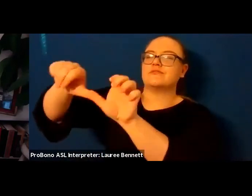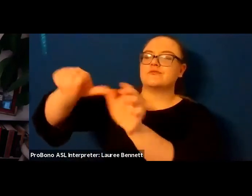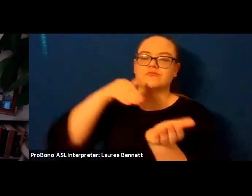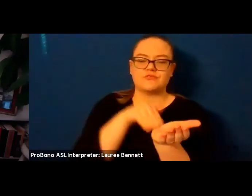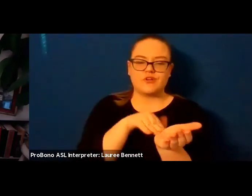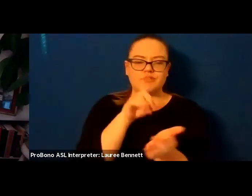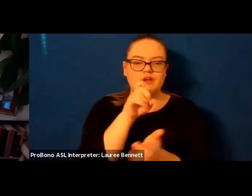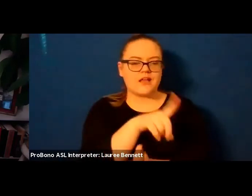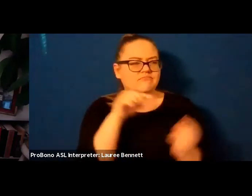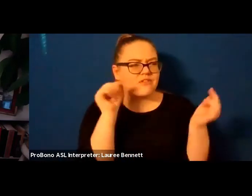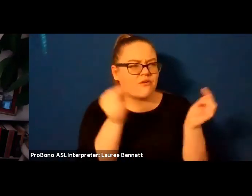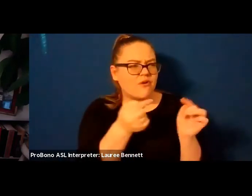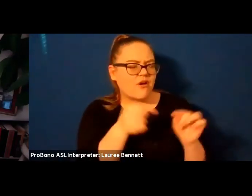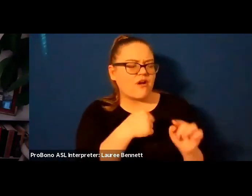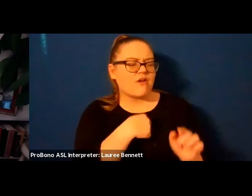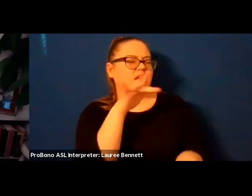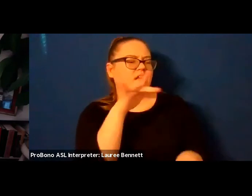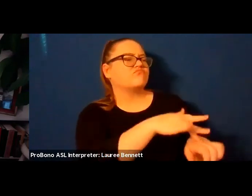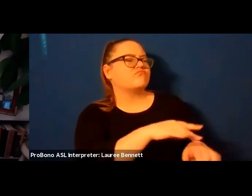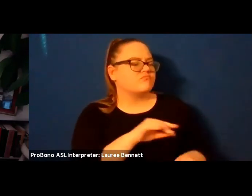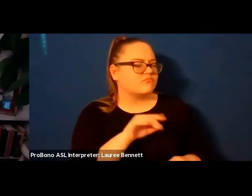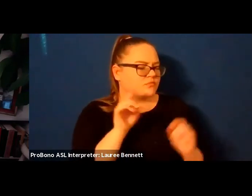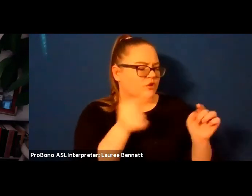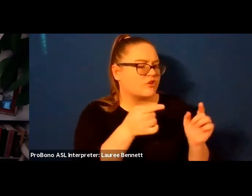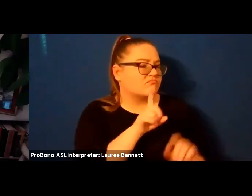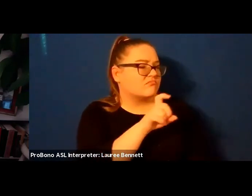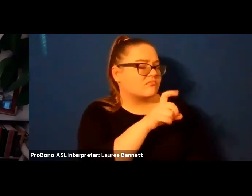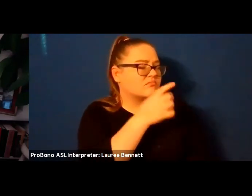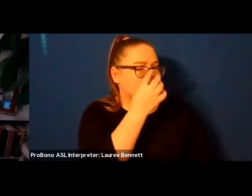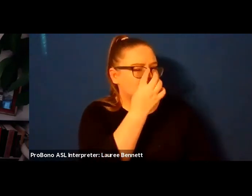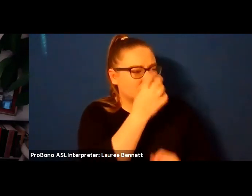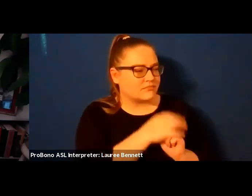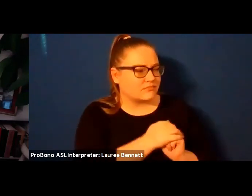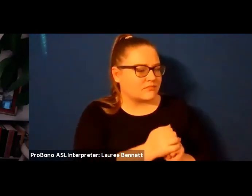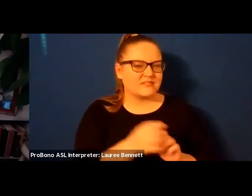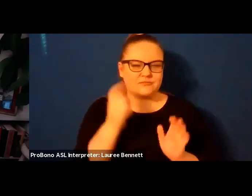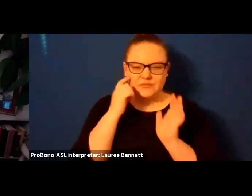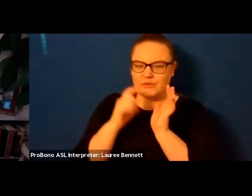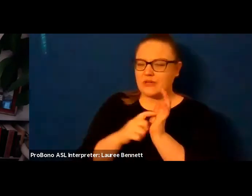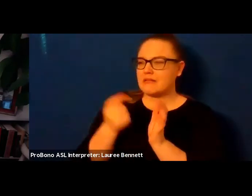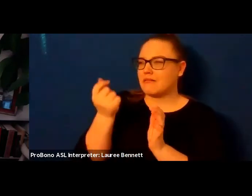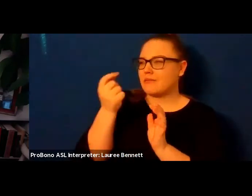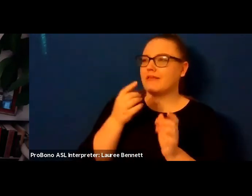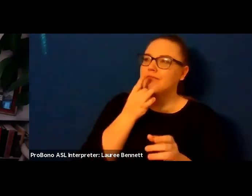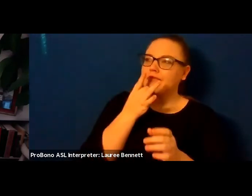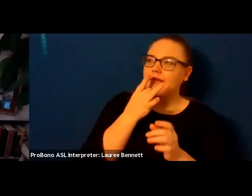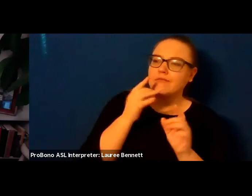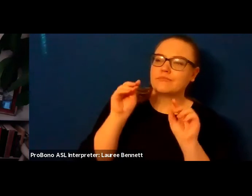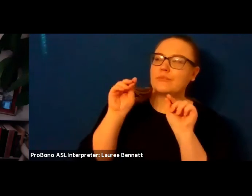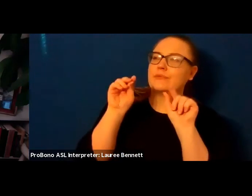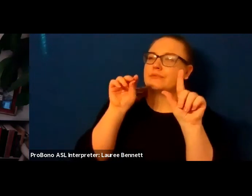that feed the edgeless night with small spoons of light light as they themselves are consumed